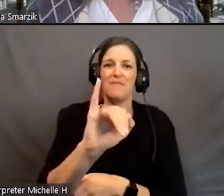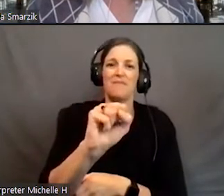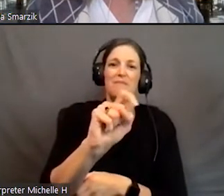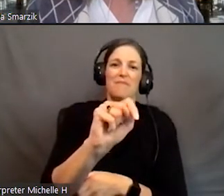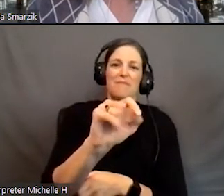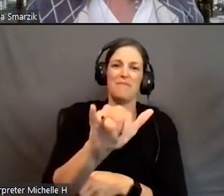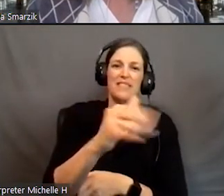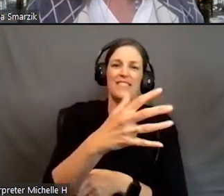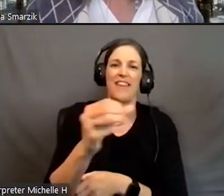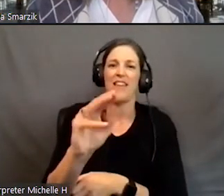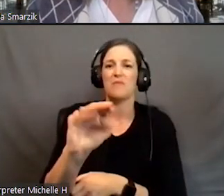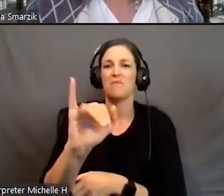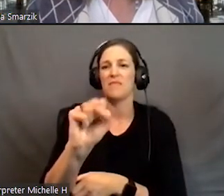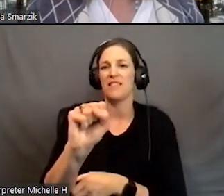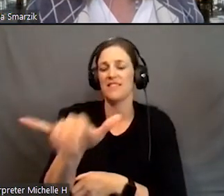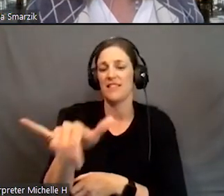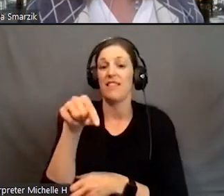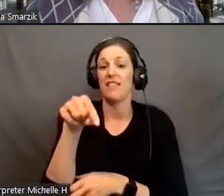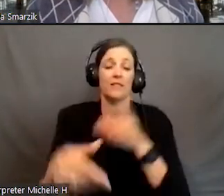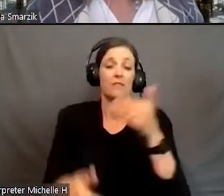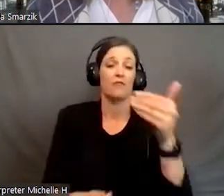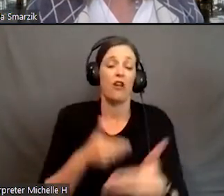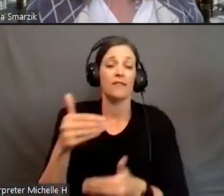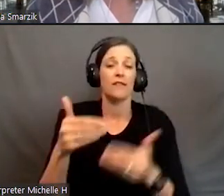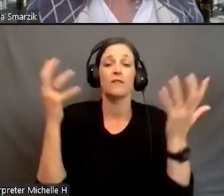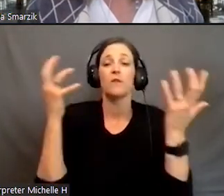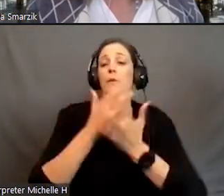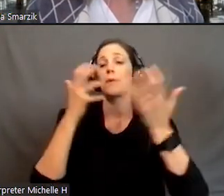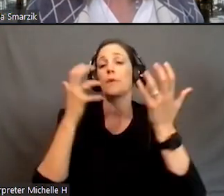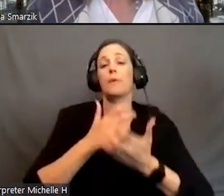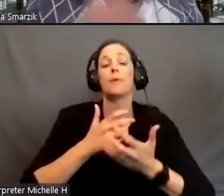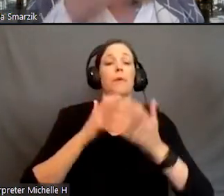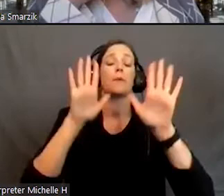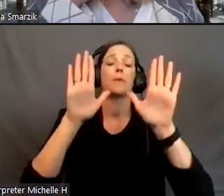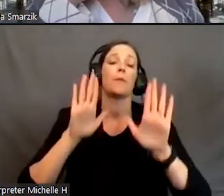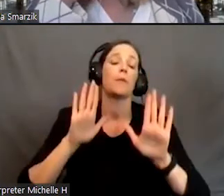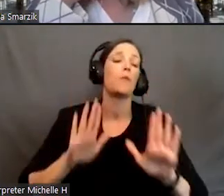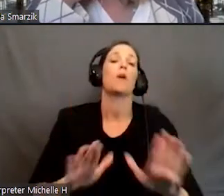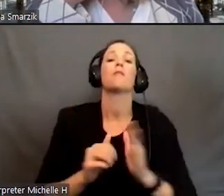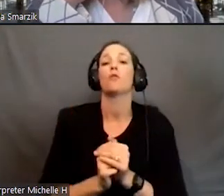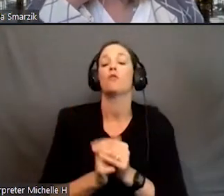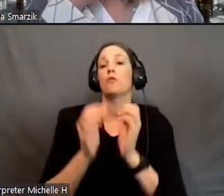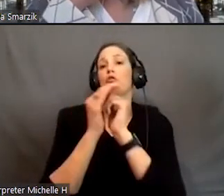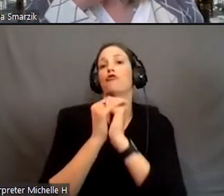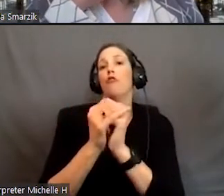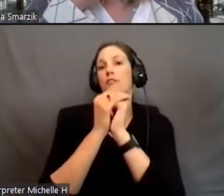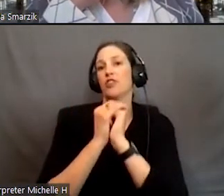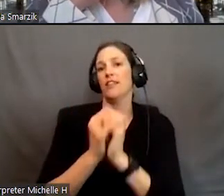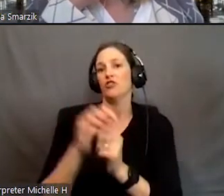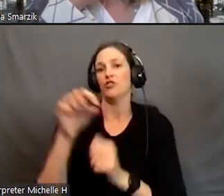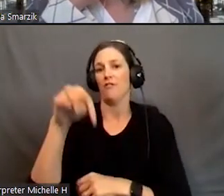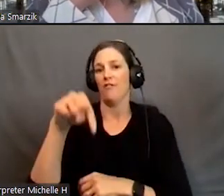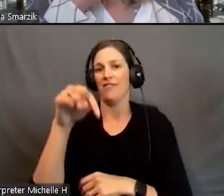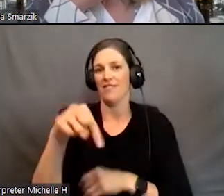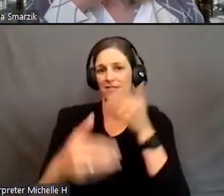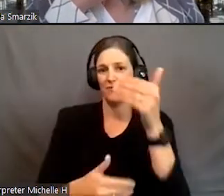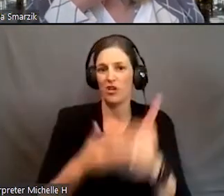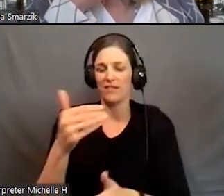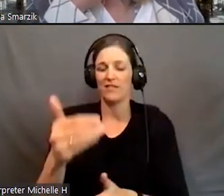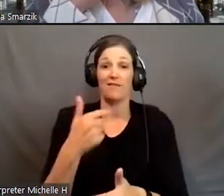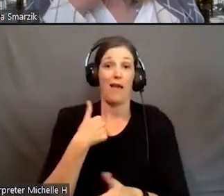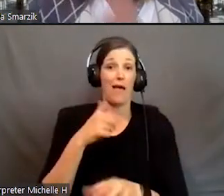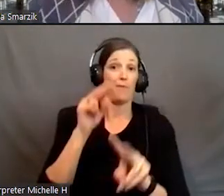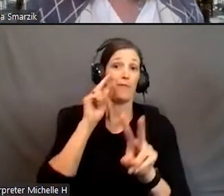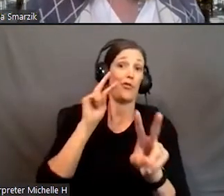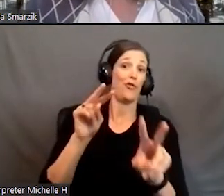process has just been phenomenal. Just congratulations on this. And I'll tell you, I'm looking forward